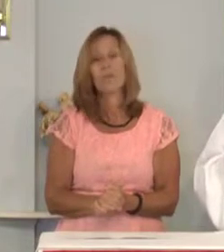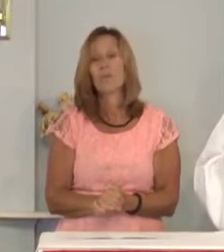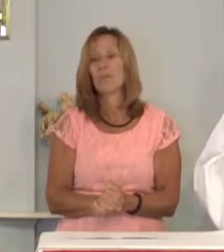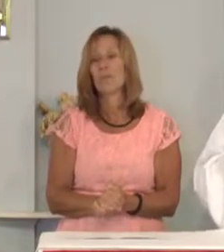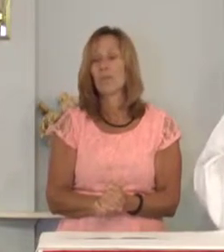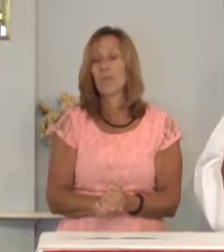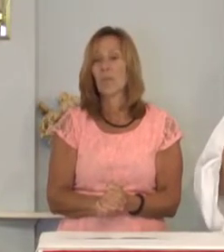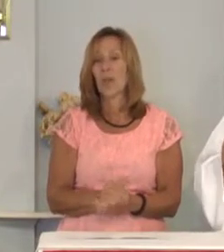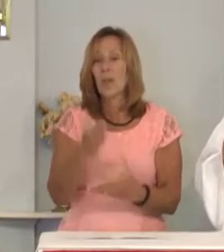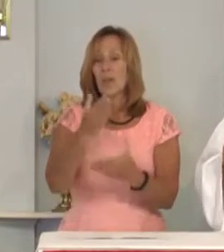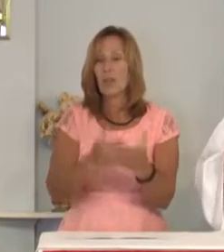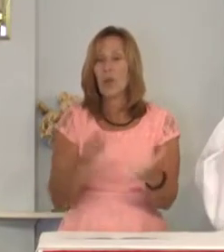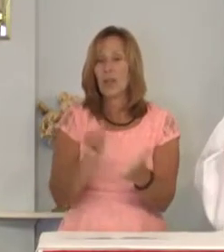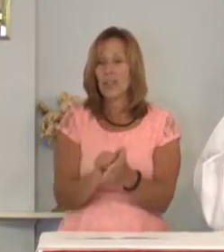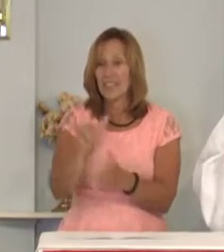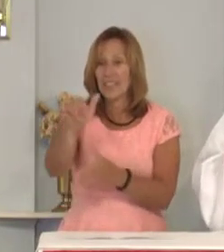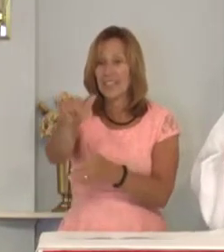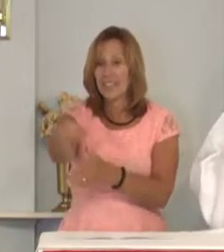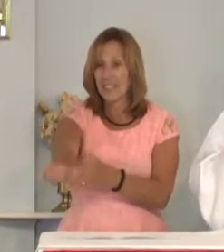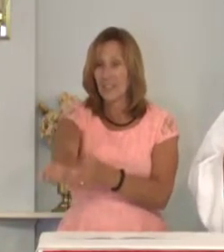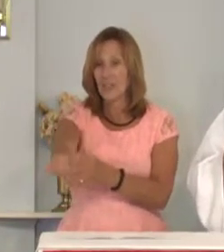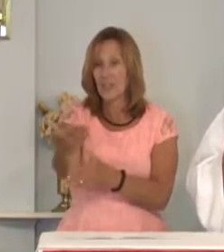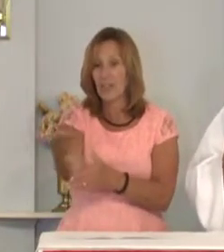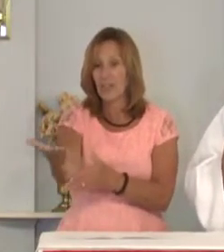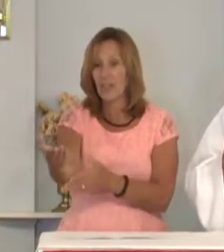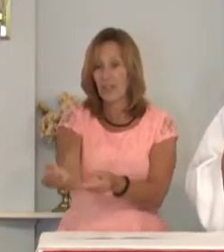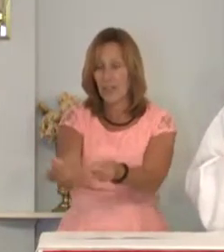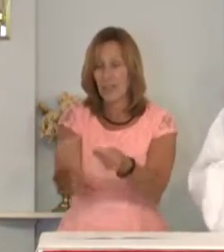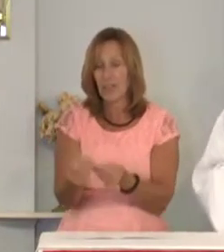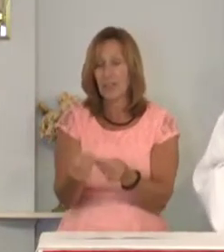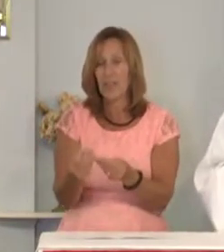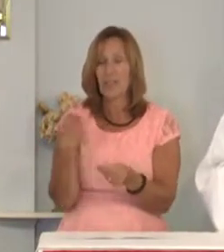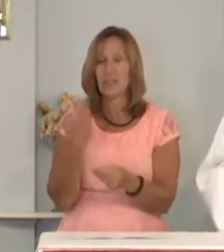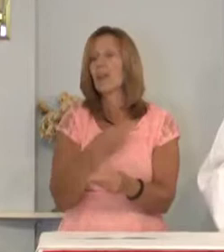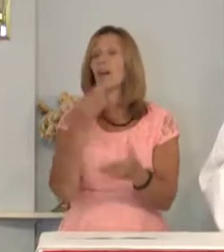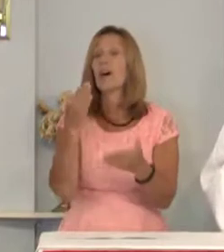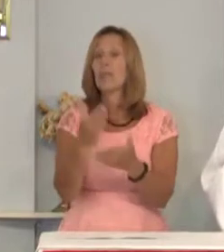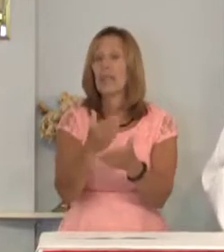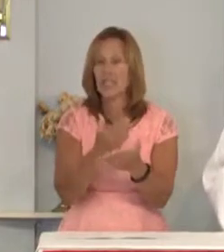And the part that is still standing gives us this message.